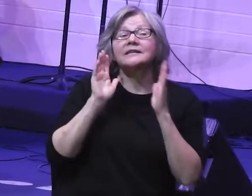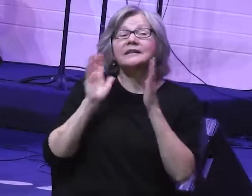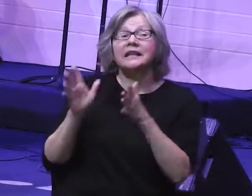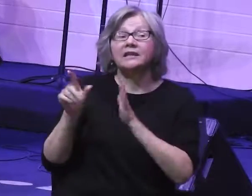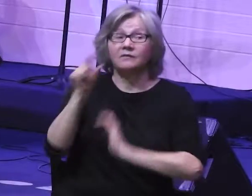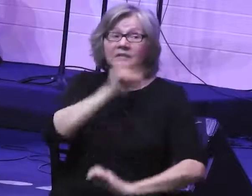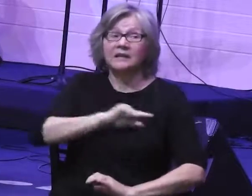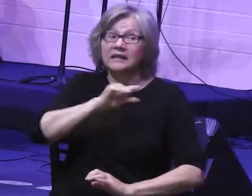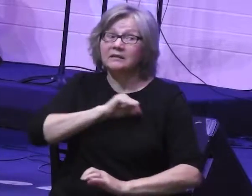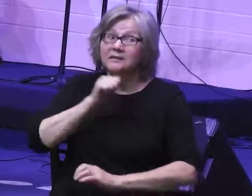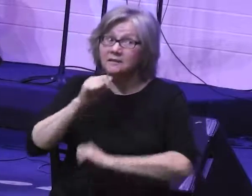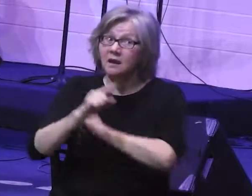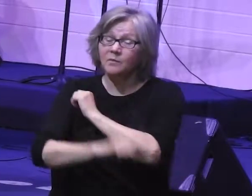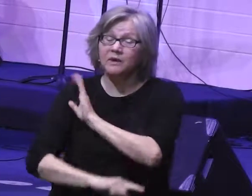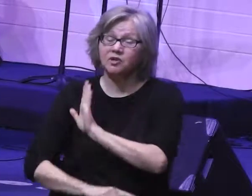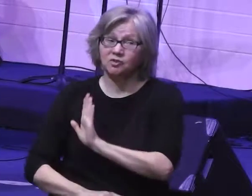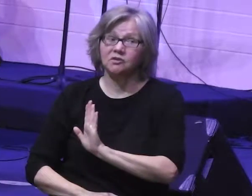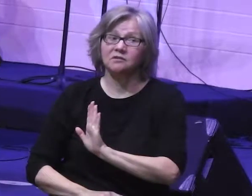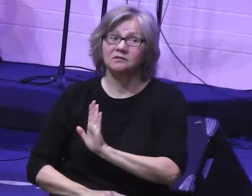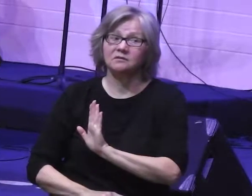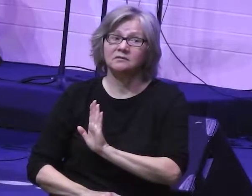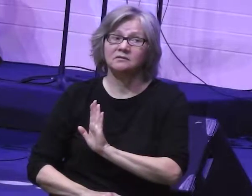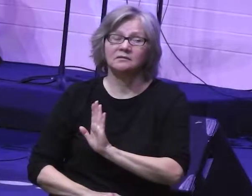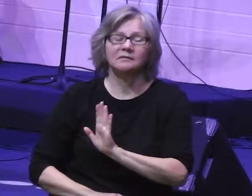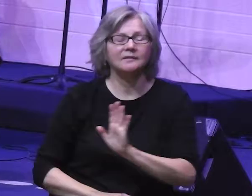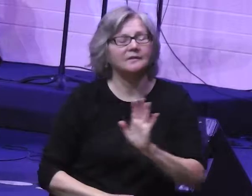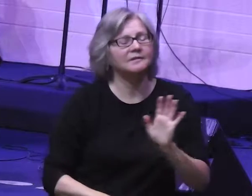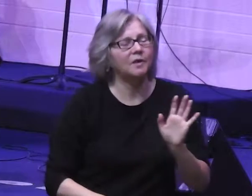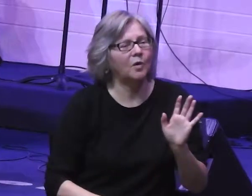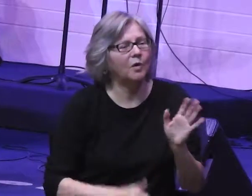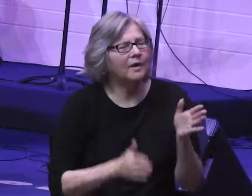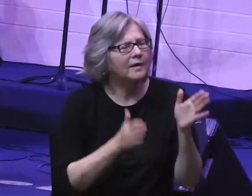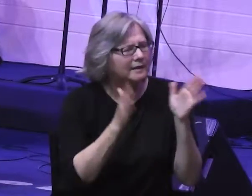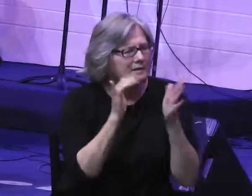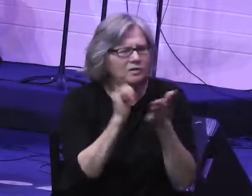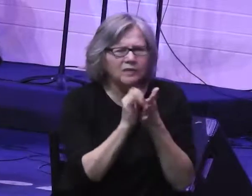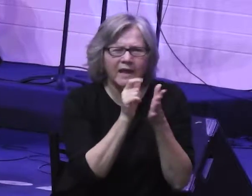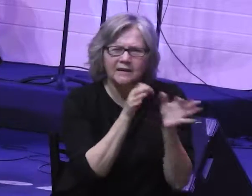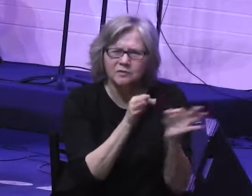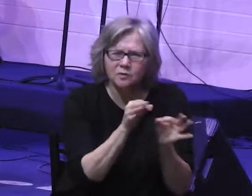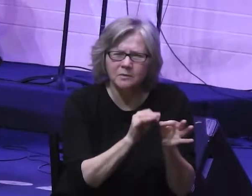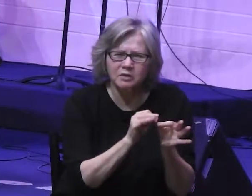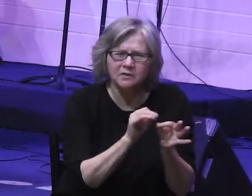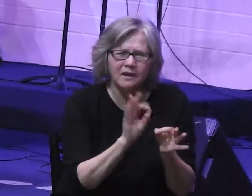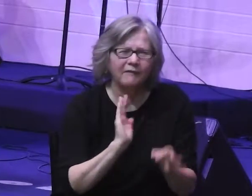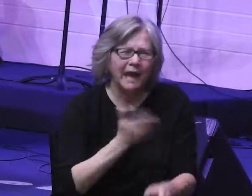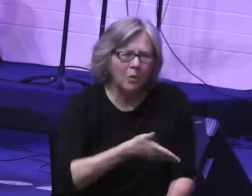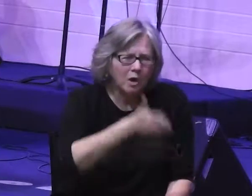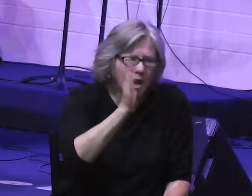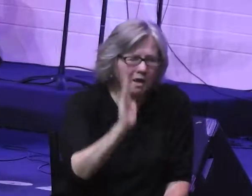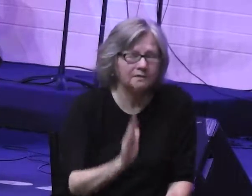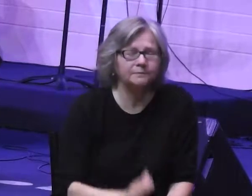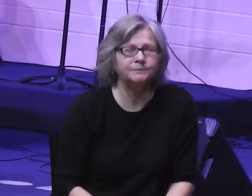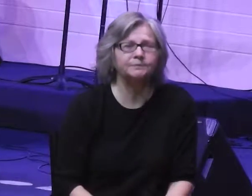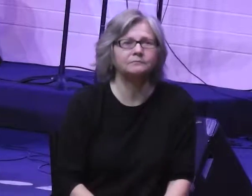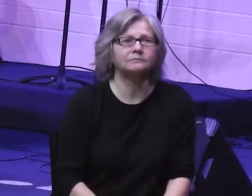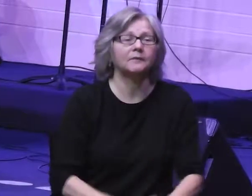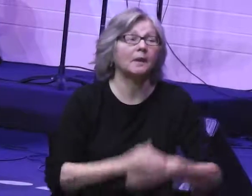unpunished. So listen to this description of our God.